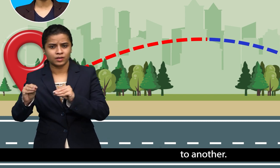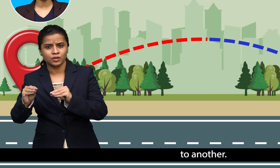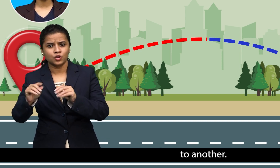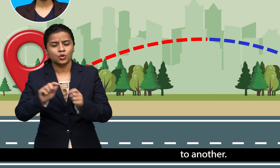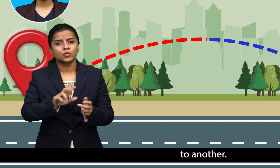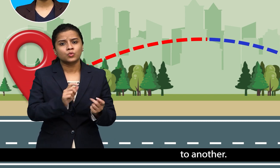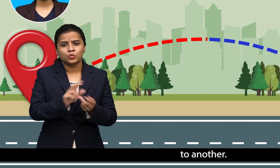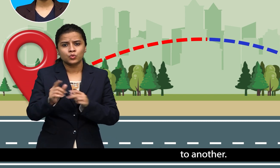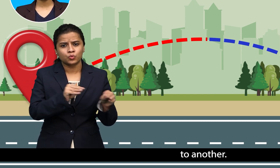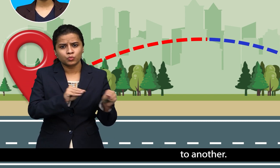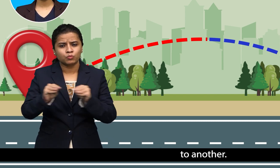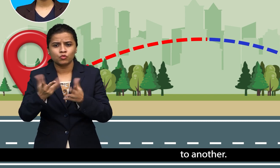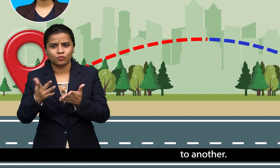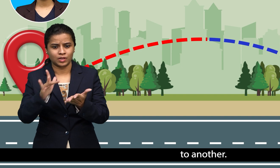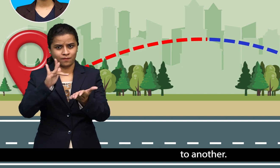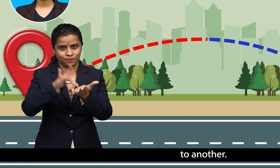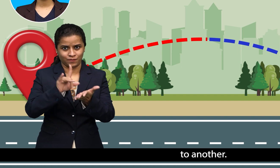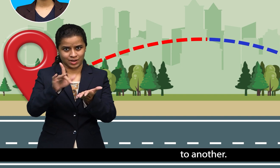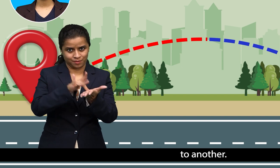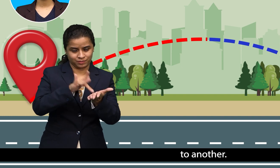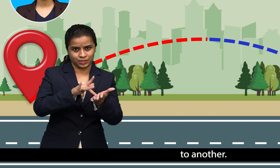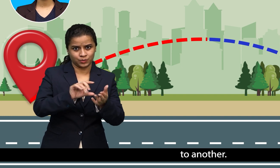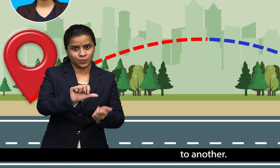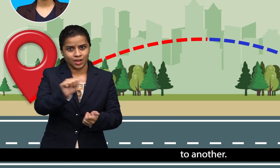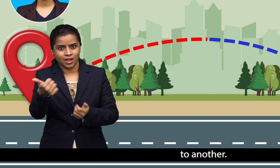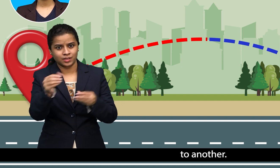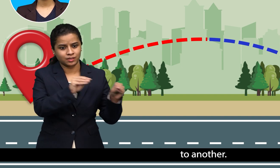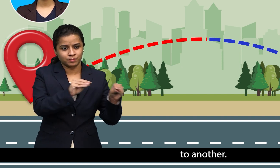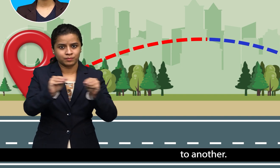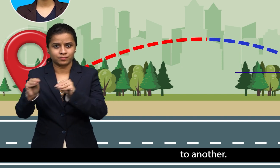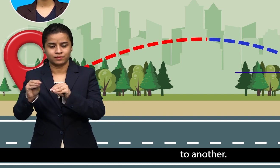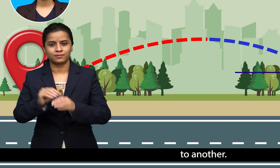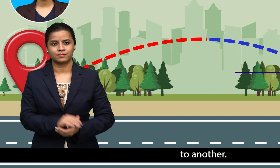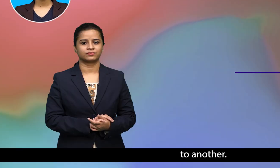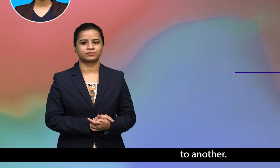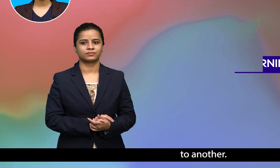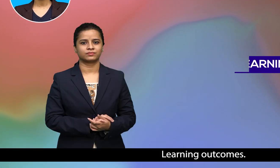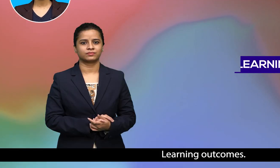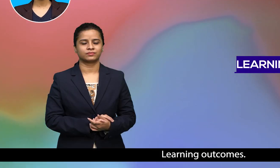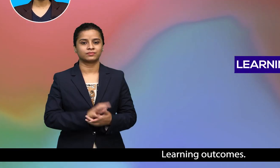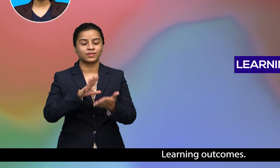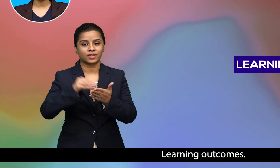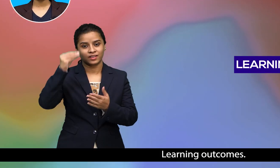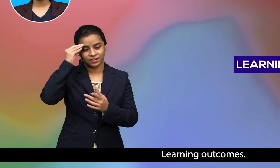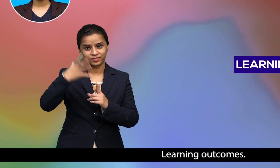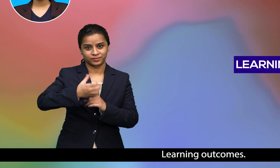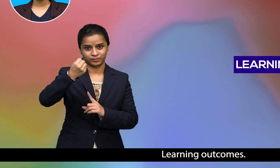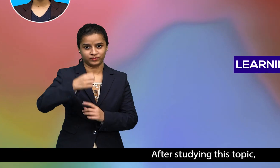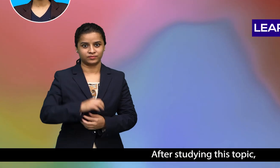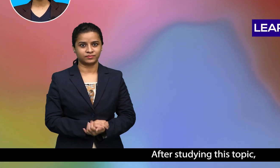learning outcomes after